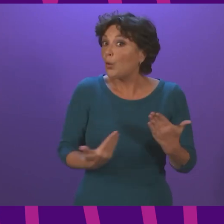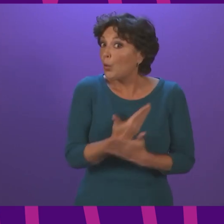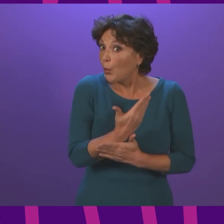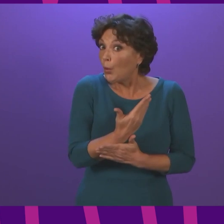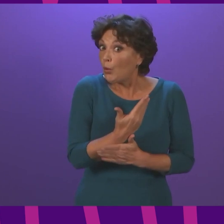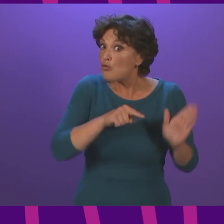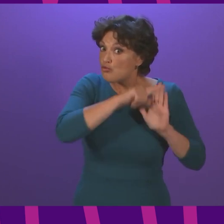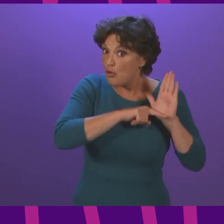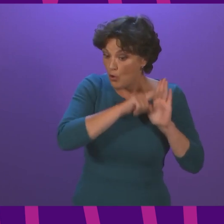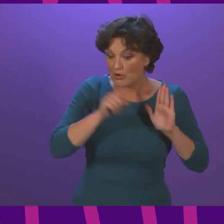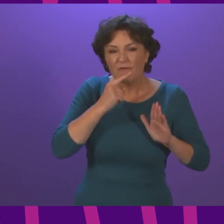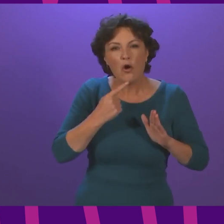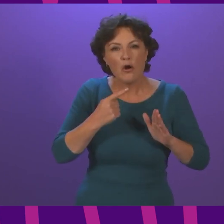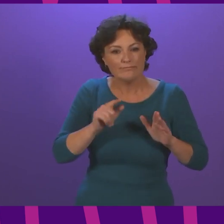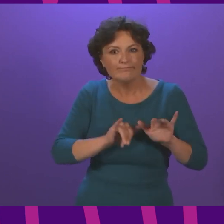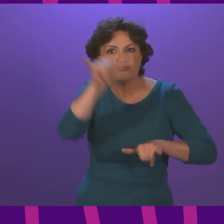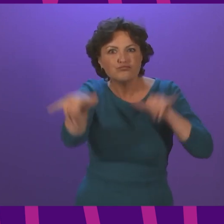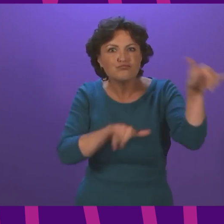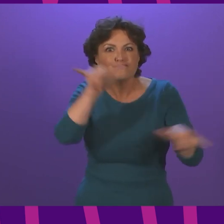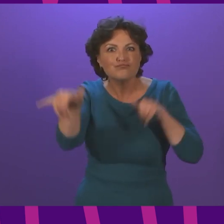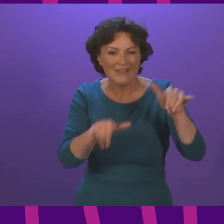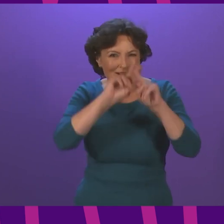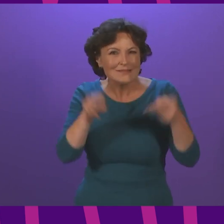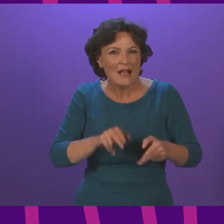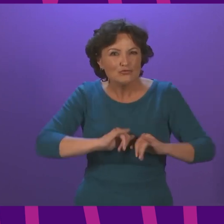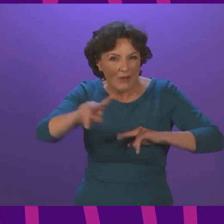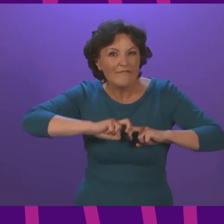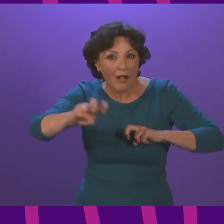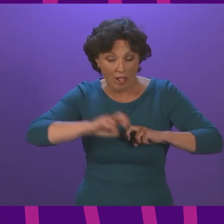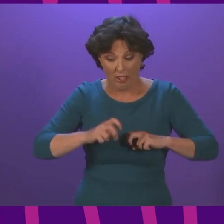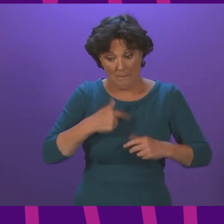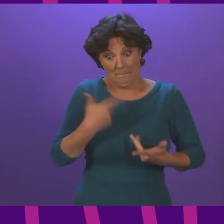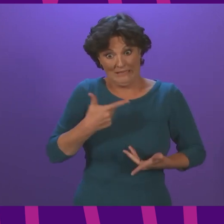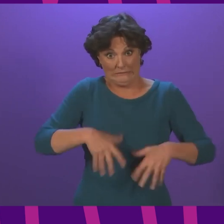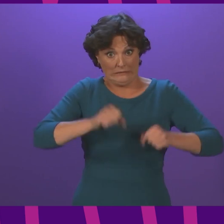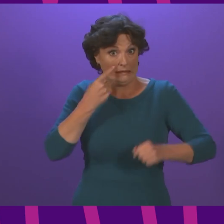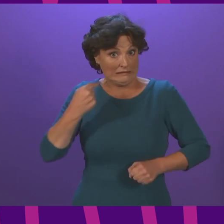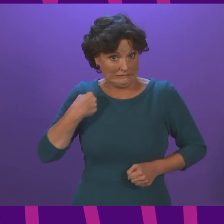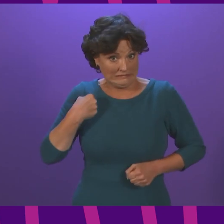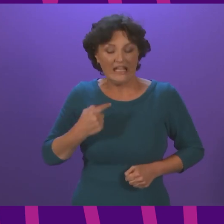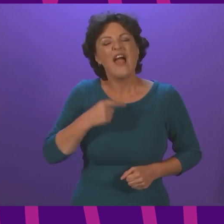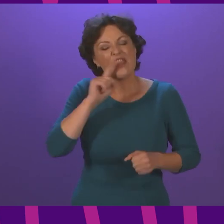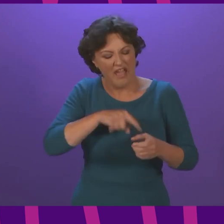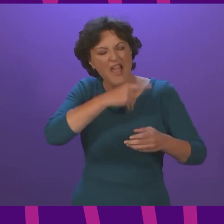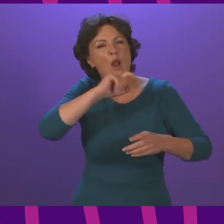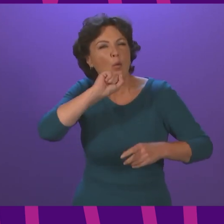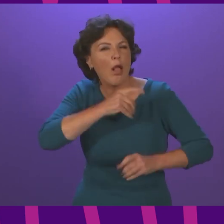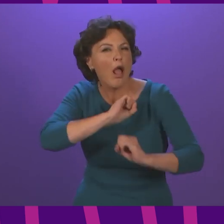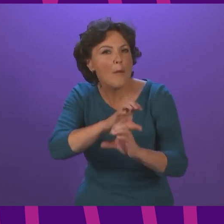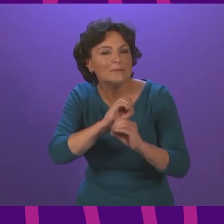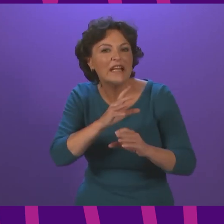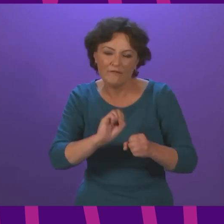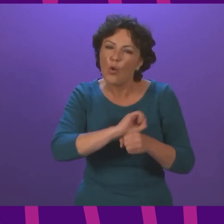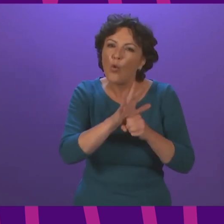which took effect yesterday. And finally, I will provide an update on the implementation of the COVID certification scheme so far, including